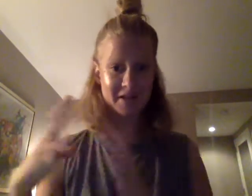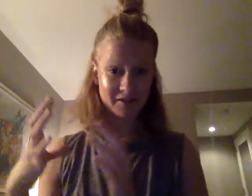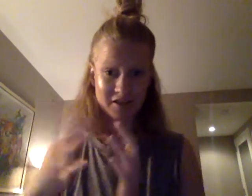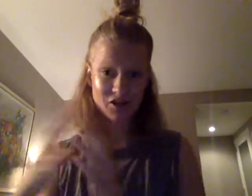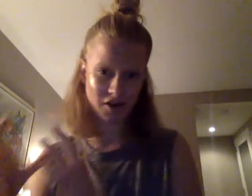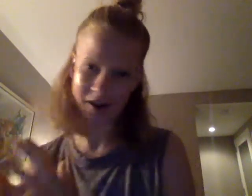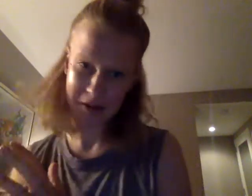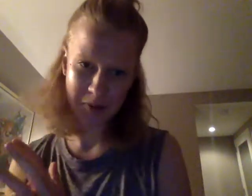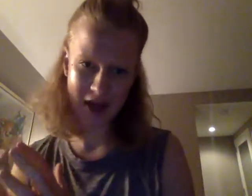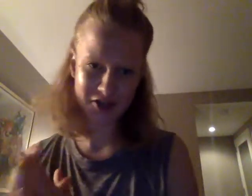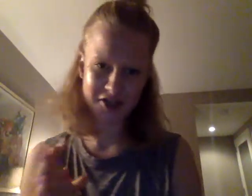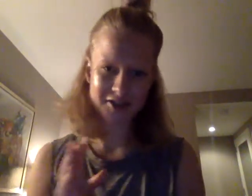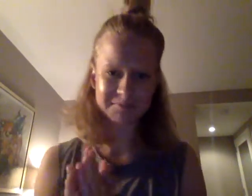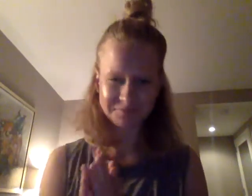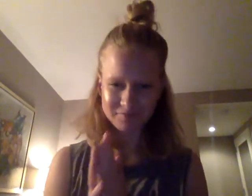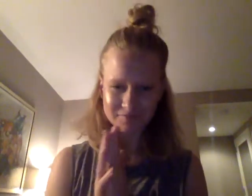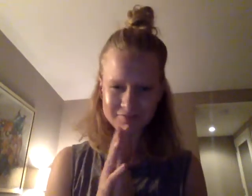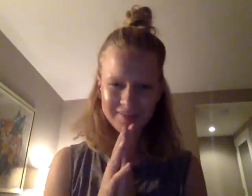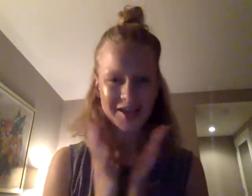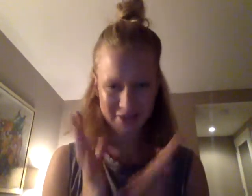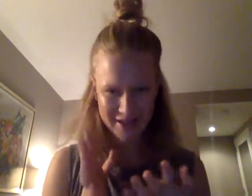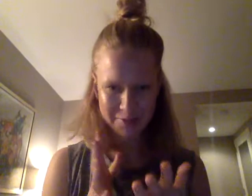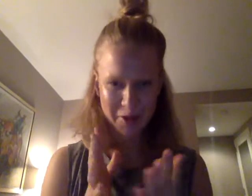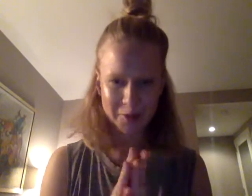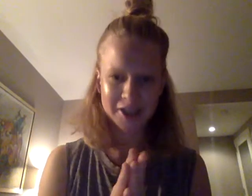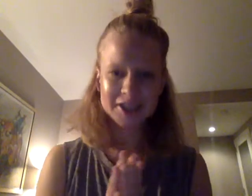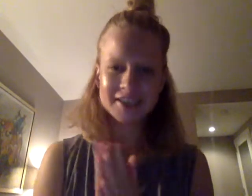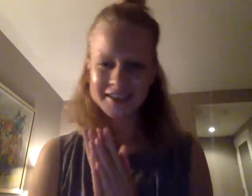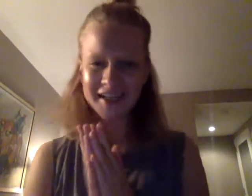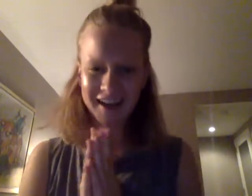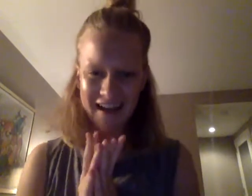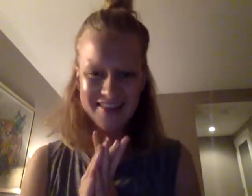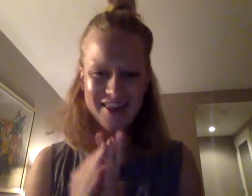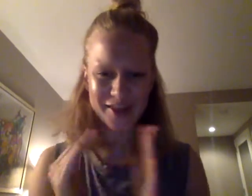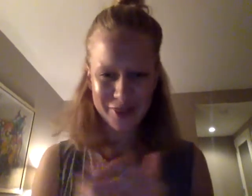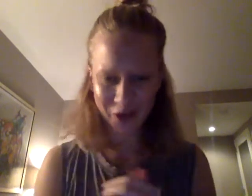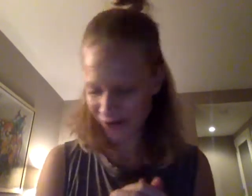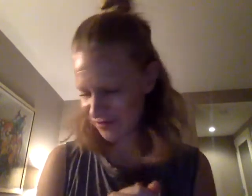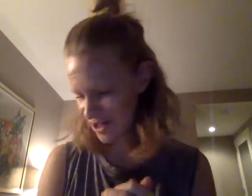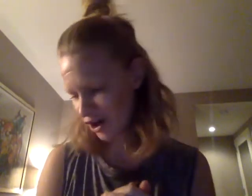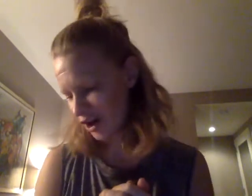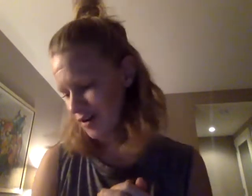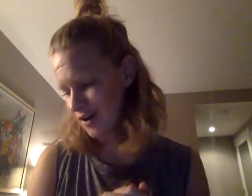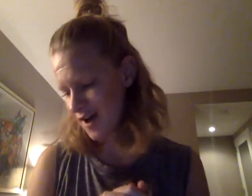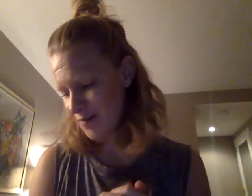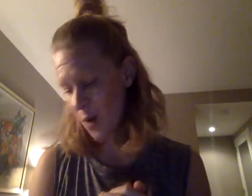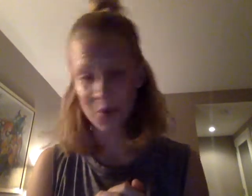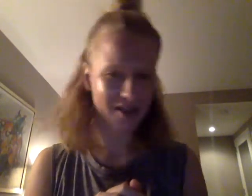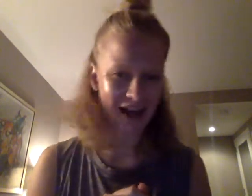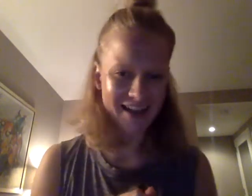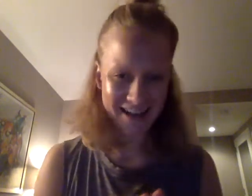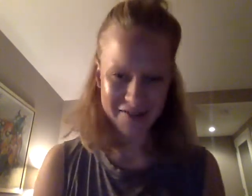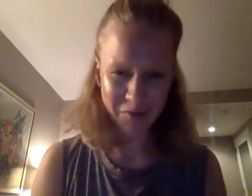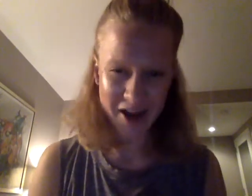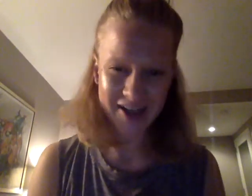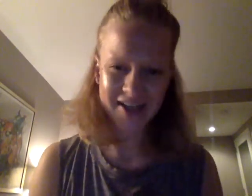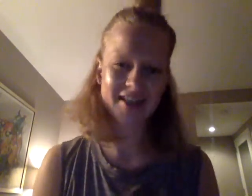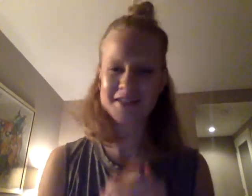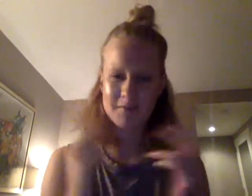build and create new passions. That's pretty cool. And then the third fear, will I get it right? This comes